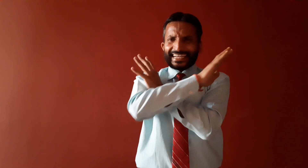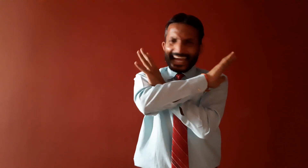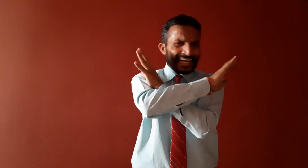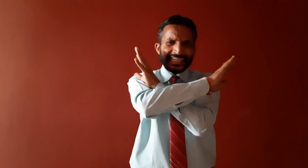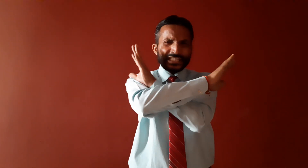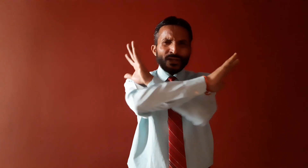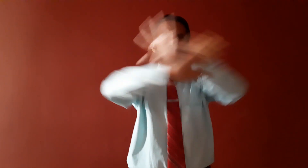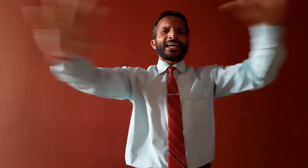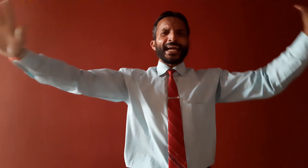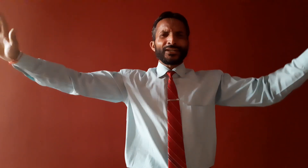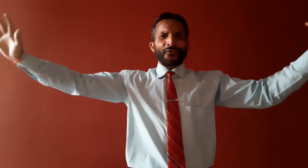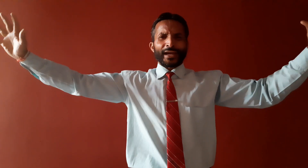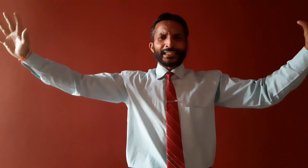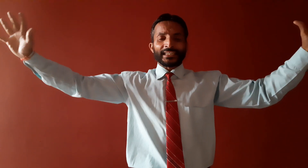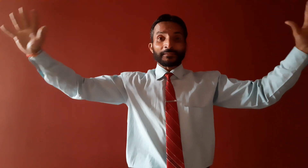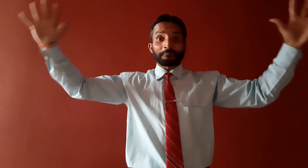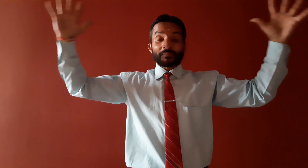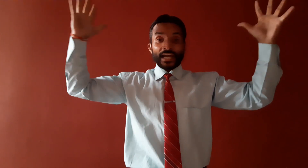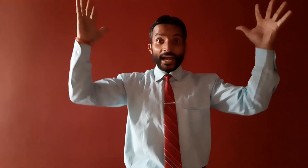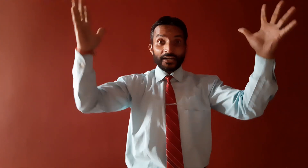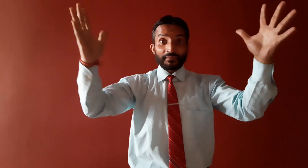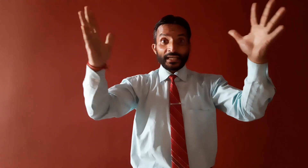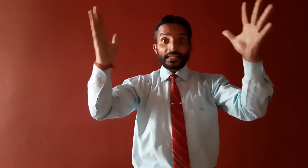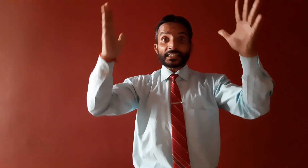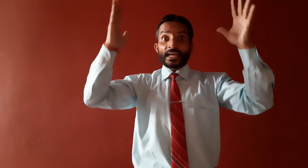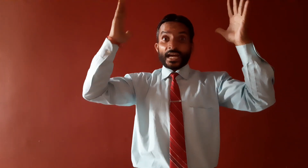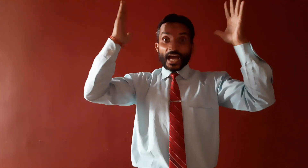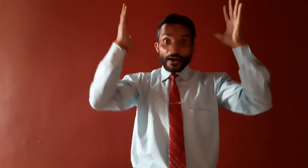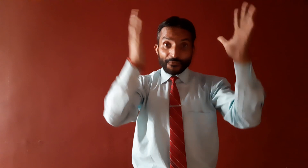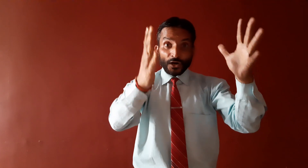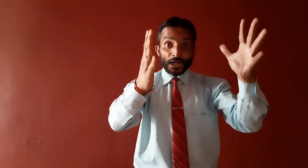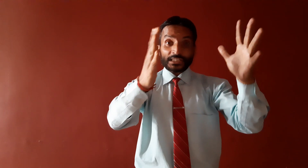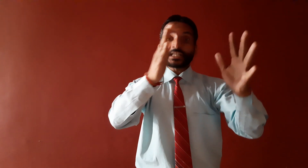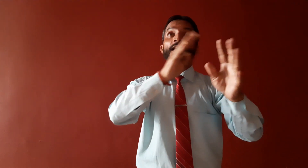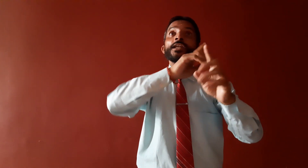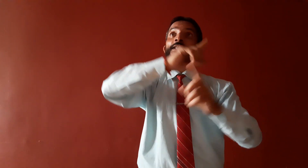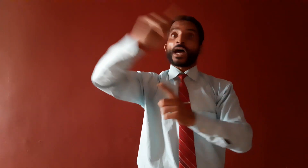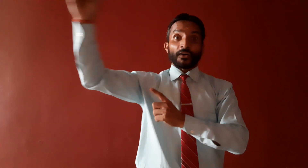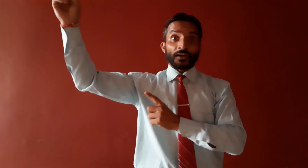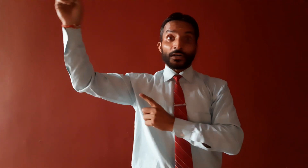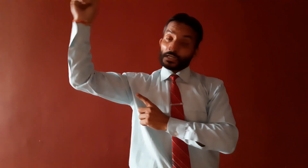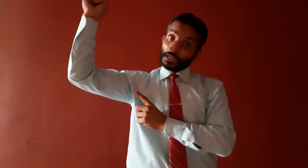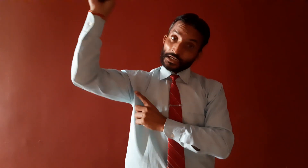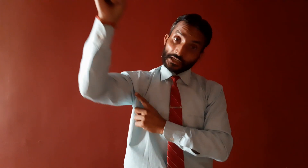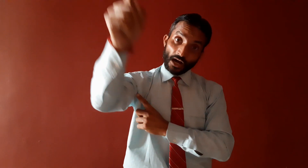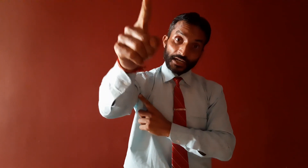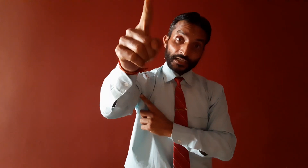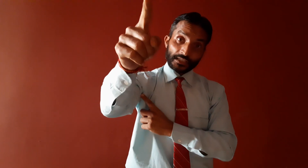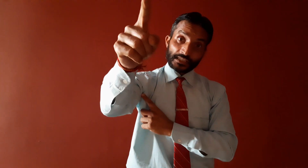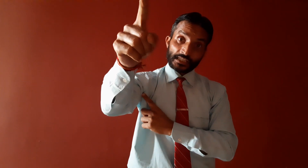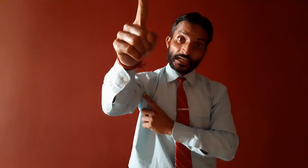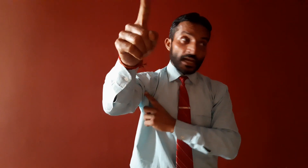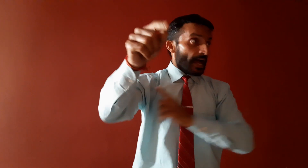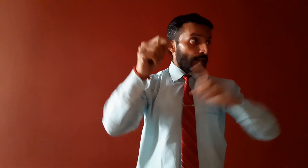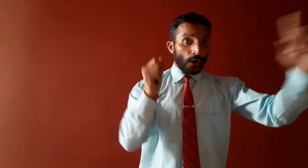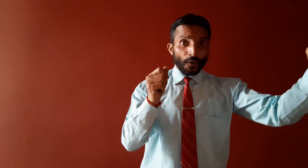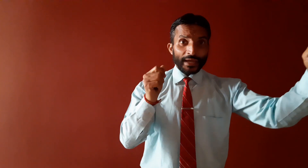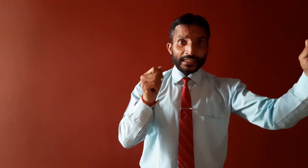End is not the end of anything. End means, efforts never die. And, no means,